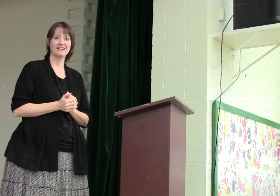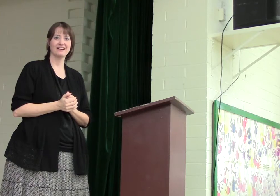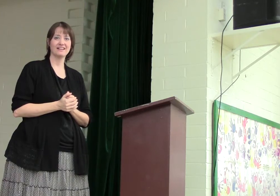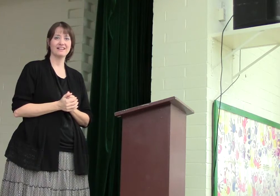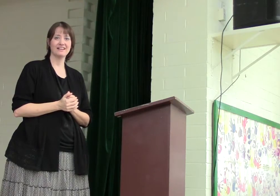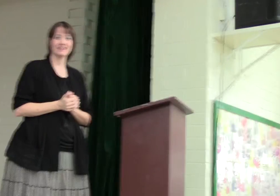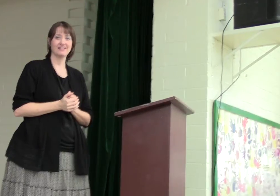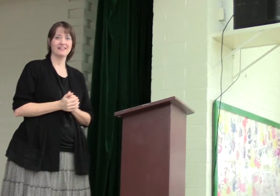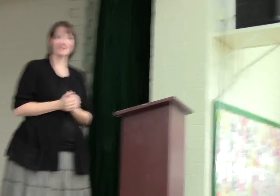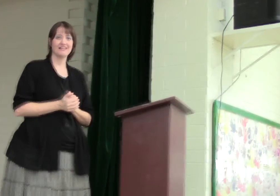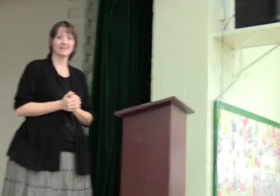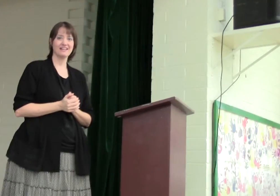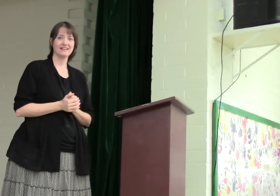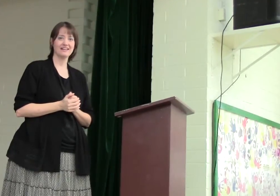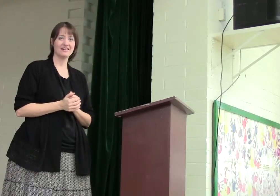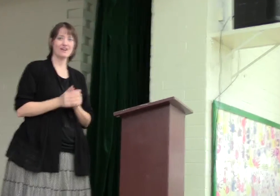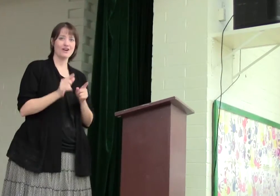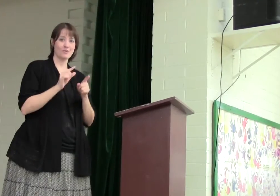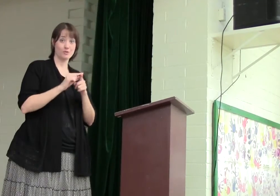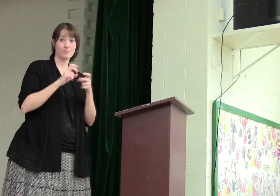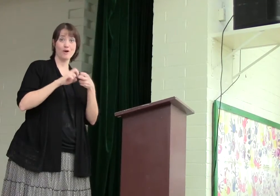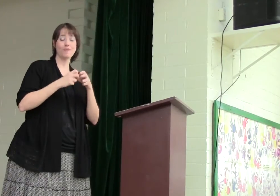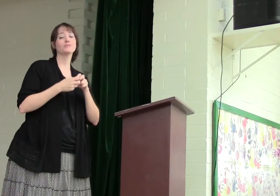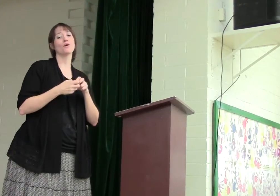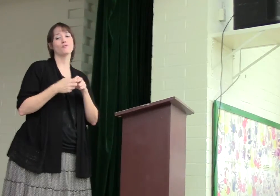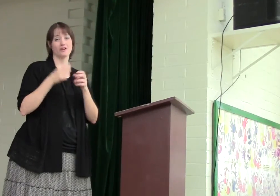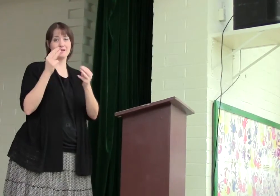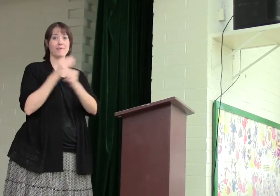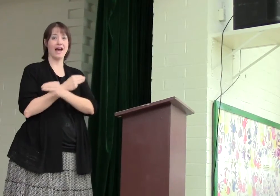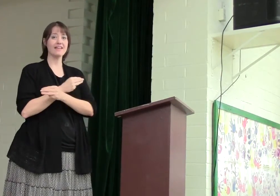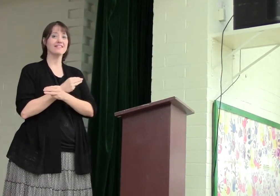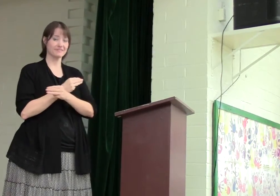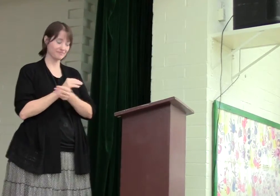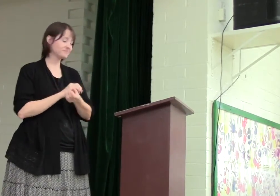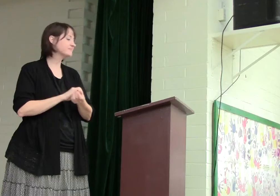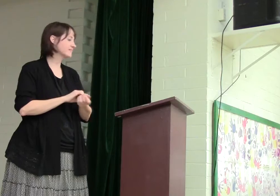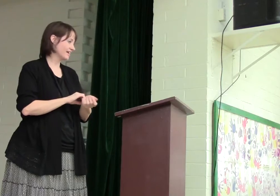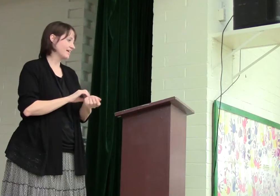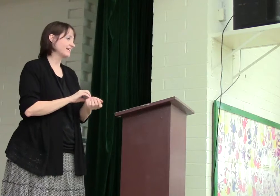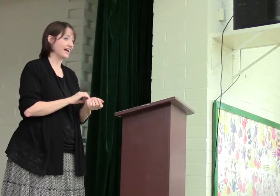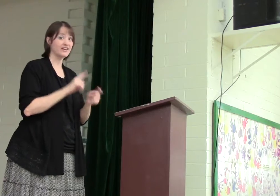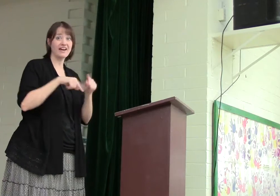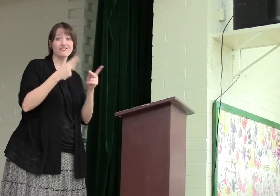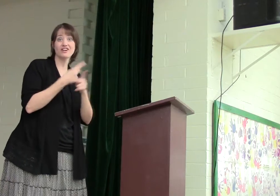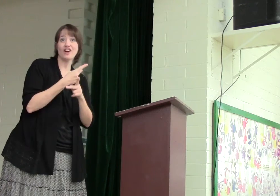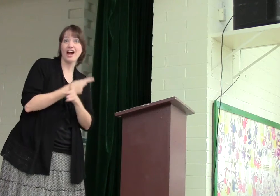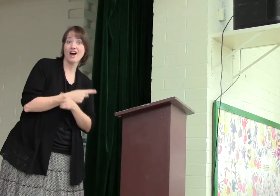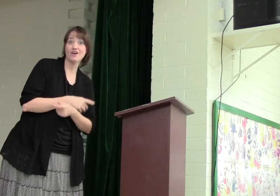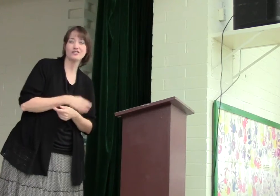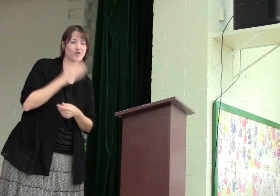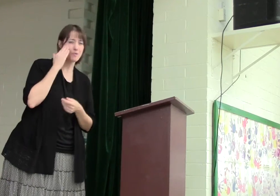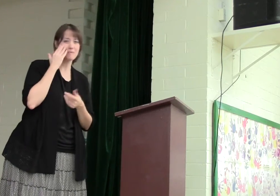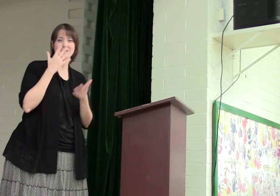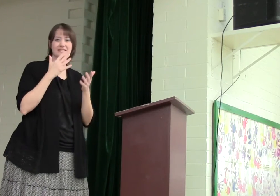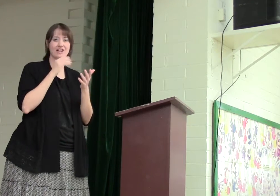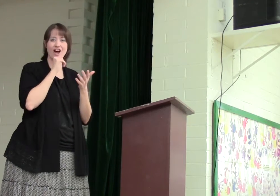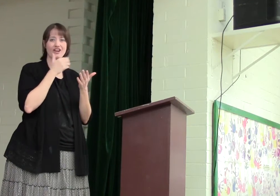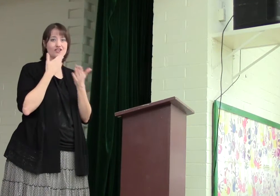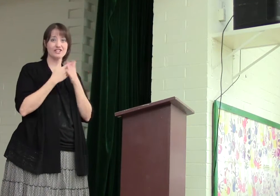Well, it's problems. Word problems, oh, in math? Yeah, you can't figure out, you know, maybe it's not a good